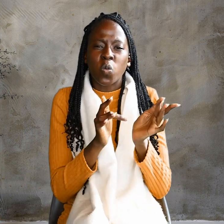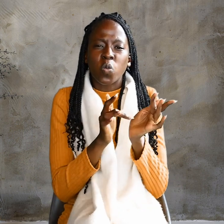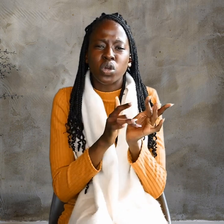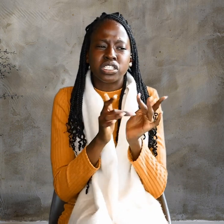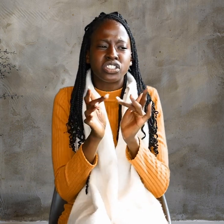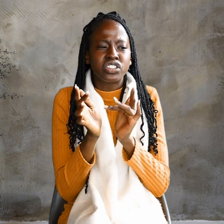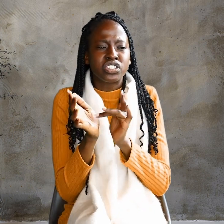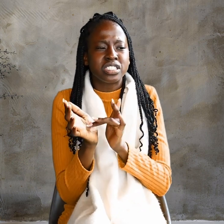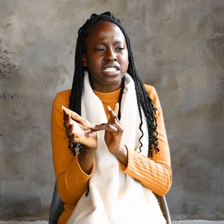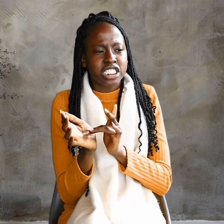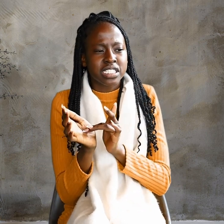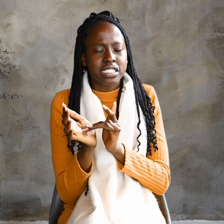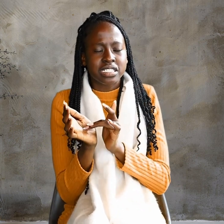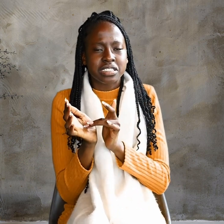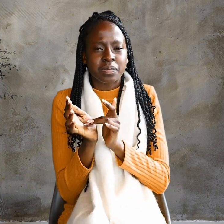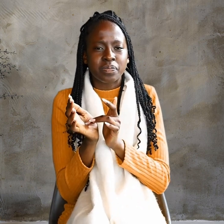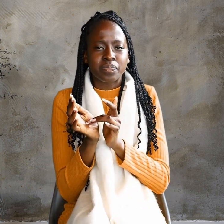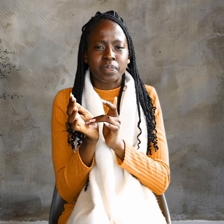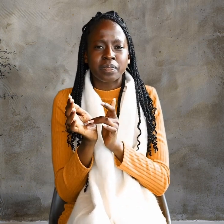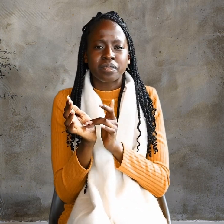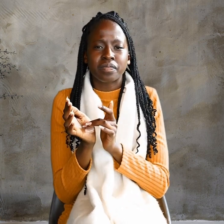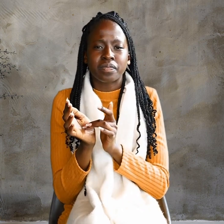Dispute over Jesus' testimony.